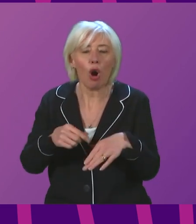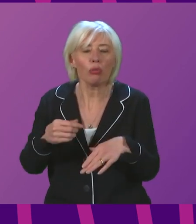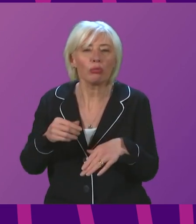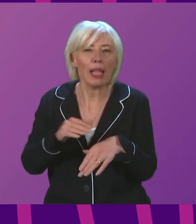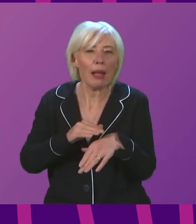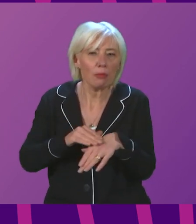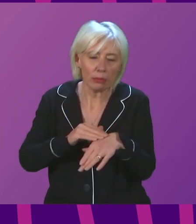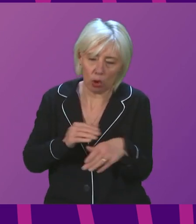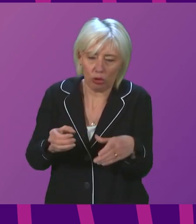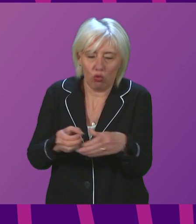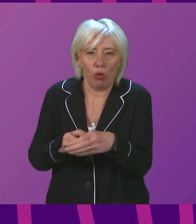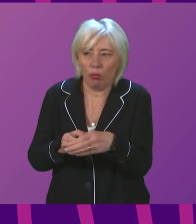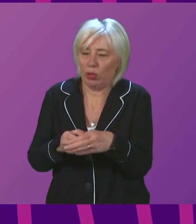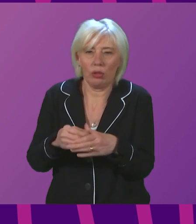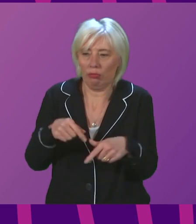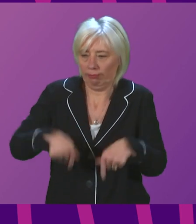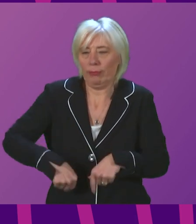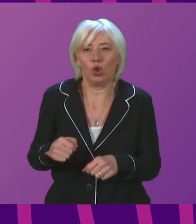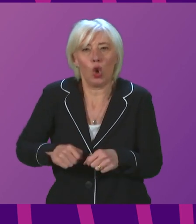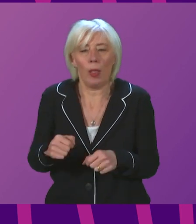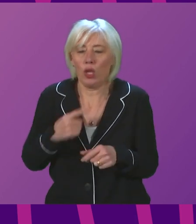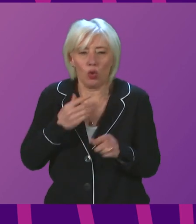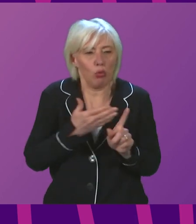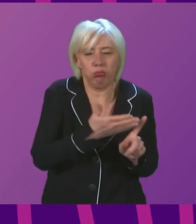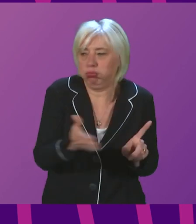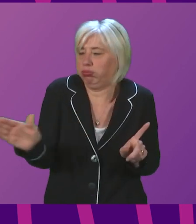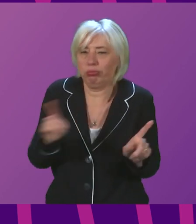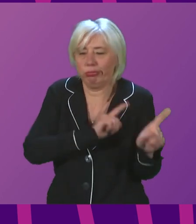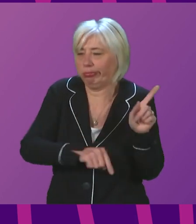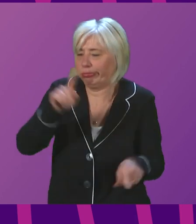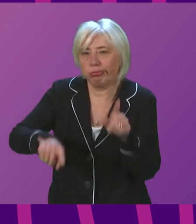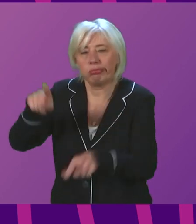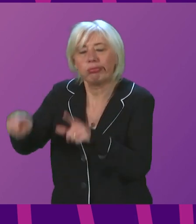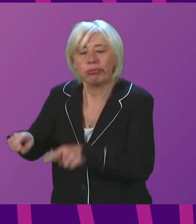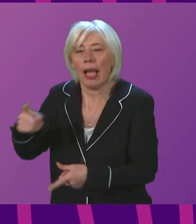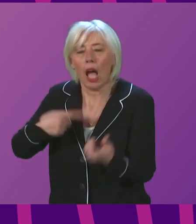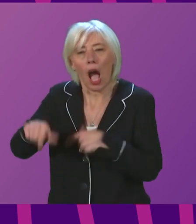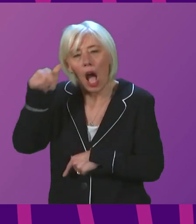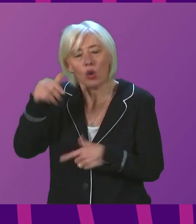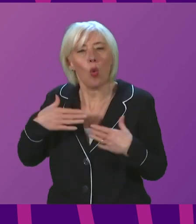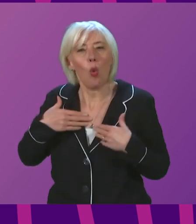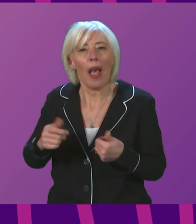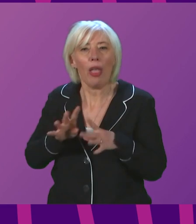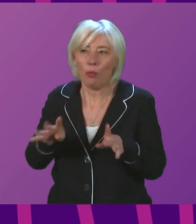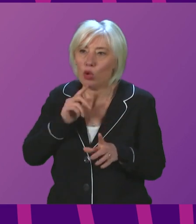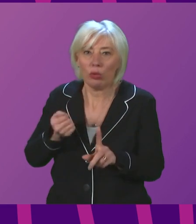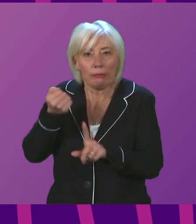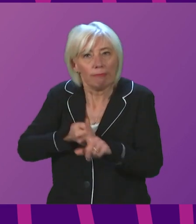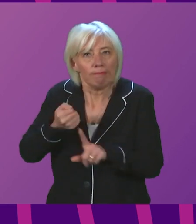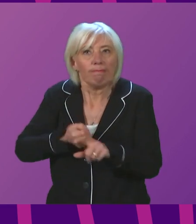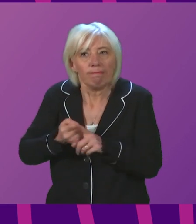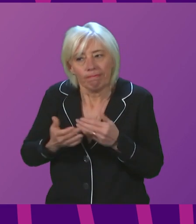sector groups in Scotland. So there is a whole range of work that has been done, and I know health boards will keep at this for as long as is necessary.